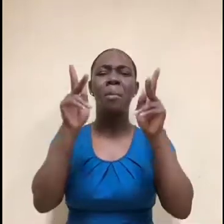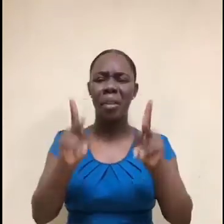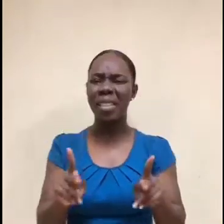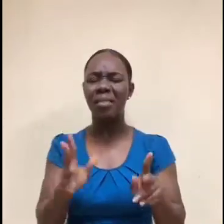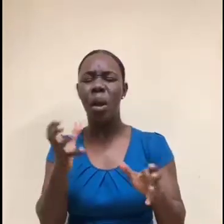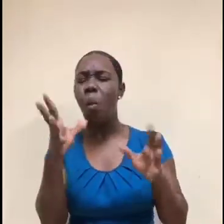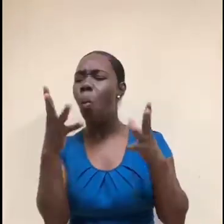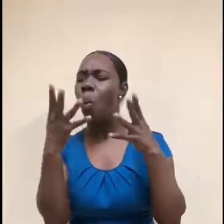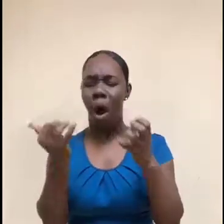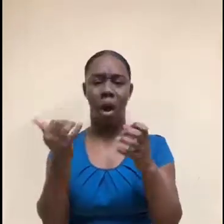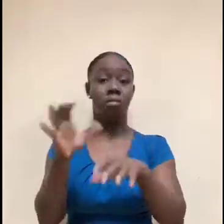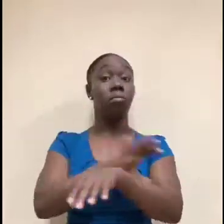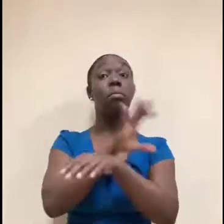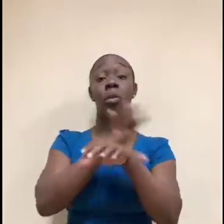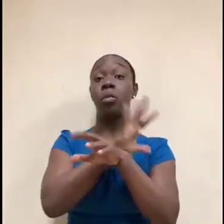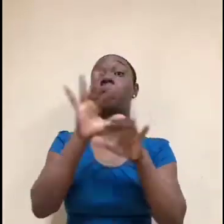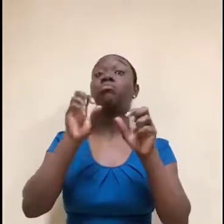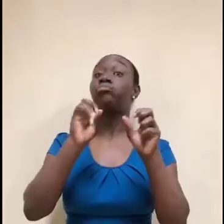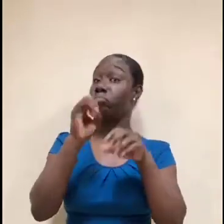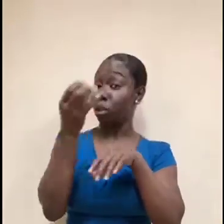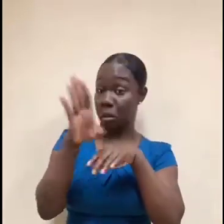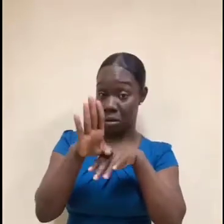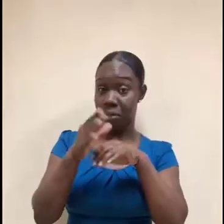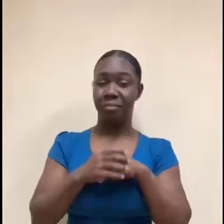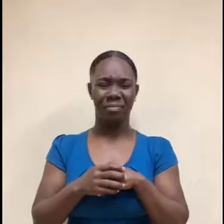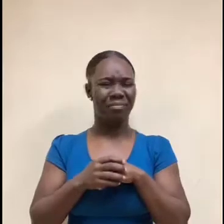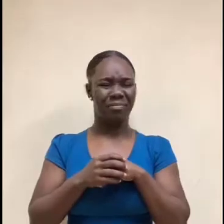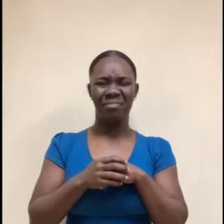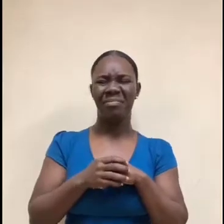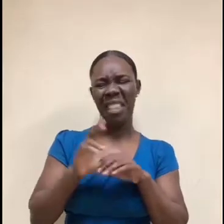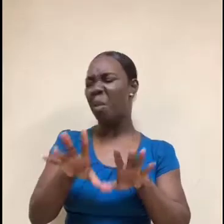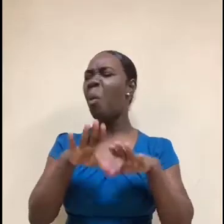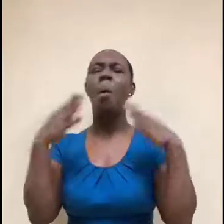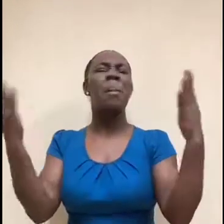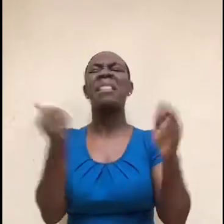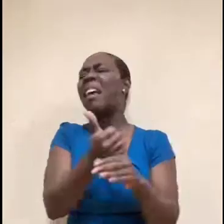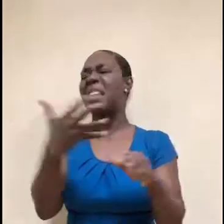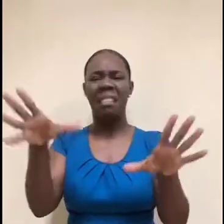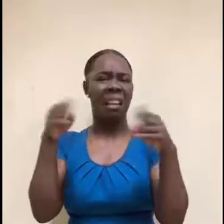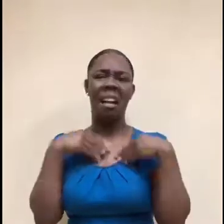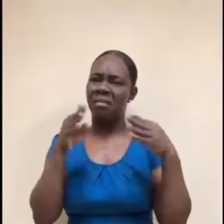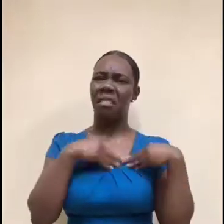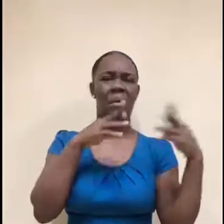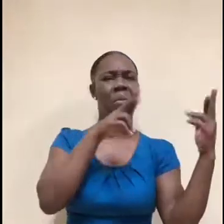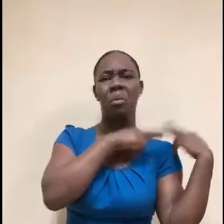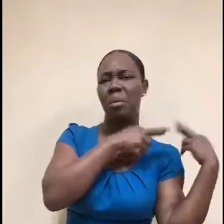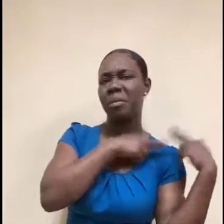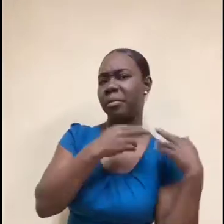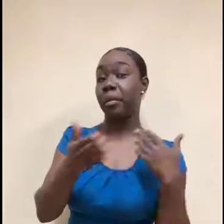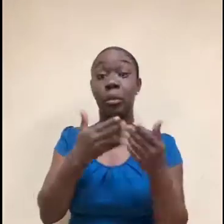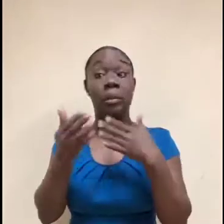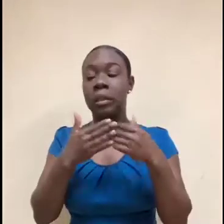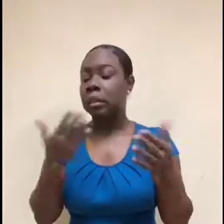looking pretty, they were pretty open to different roles. They said, I'm whatever's available, but I'd prefer like threat intelligence, right?